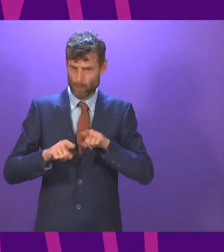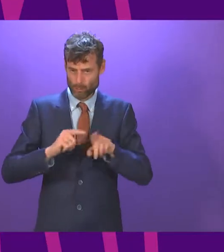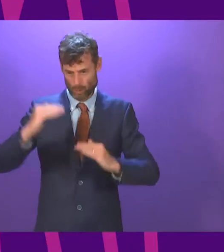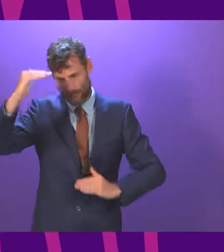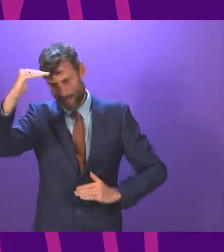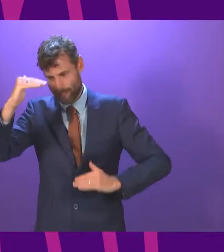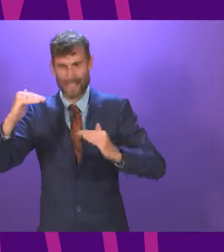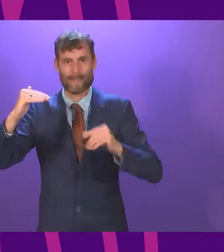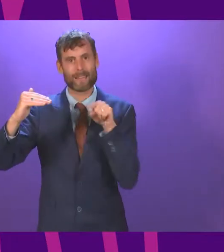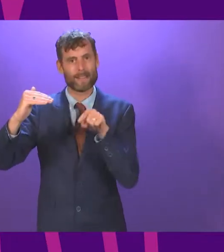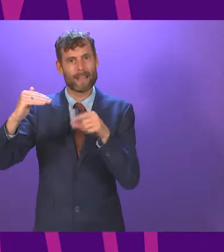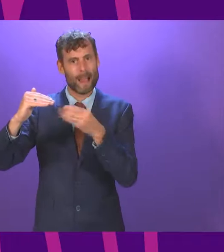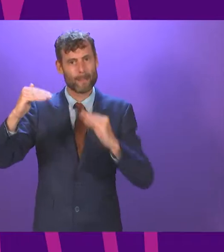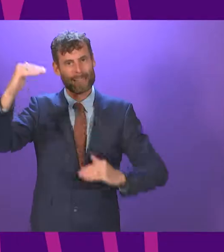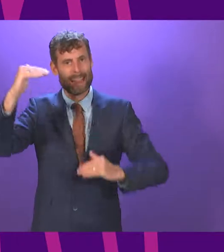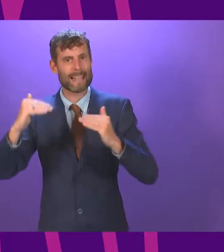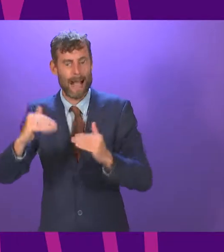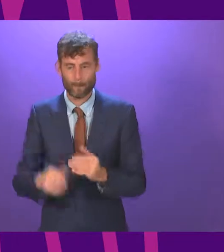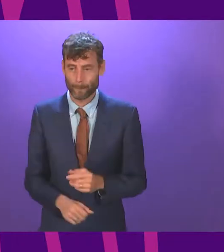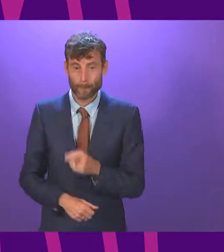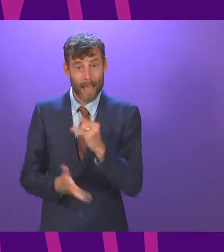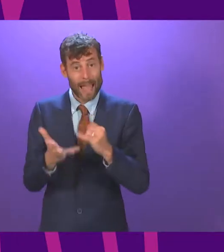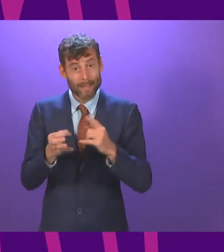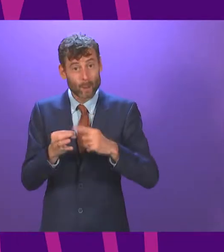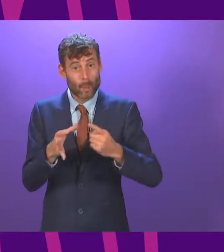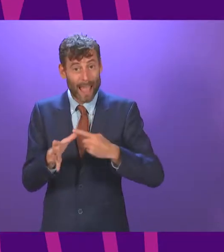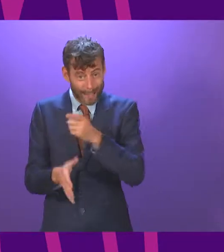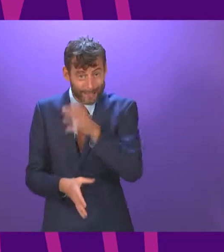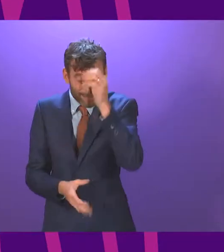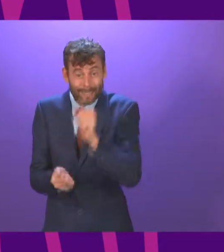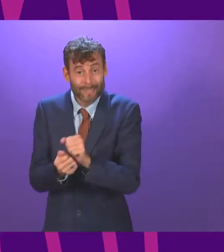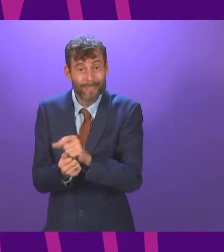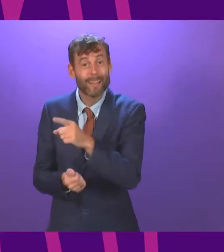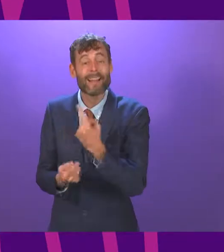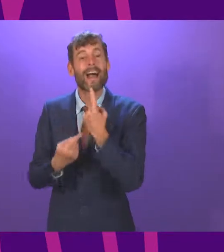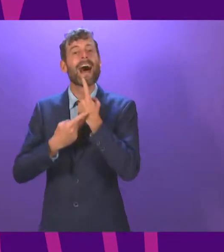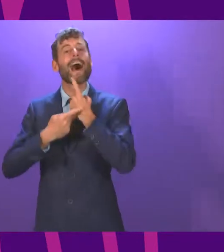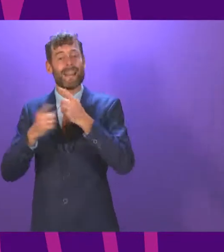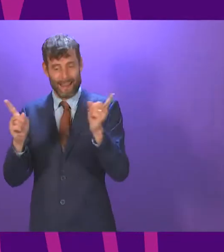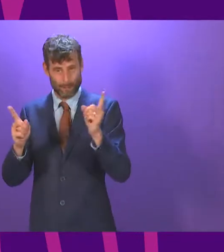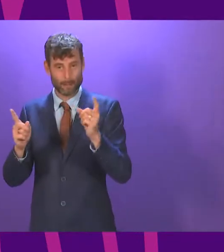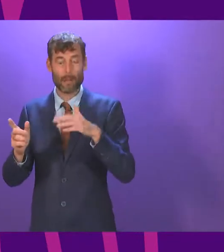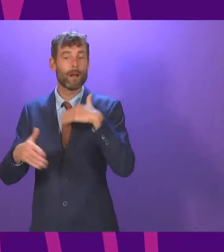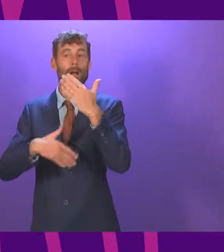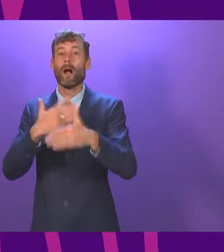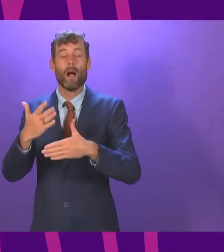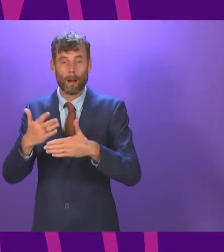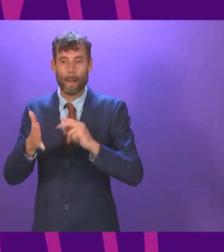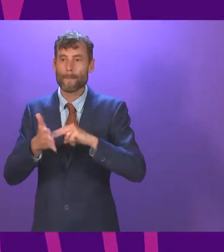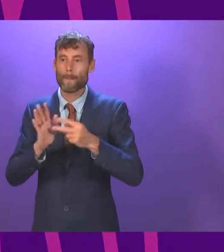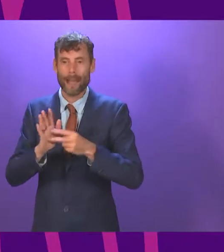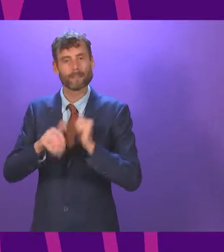first minister having complete confidence in the SQA at F&Q's one lunchtime before her government announced the body would be scrapped a few hours later?